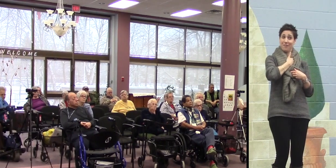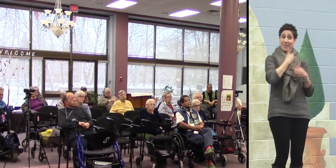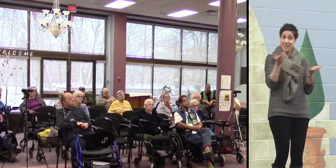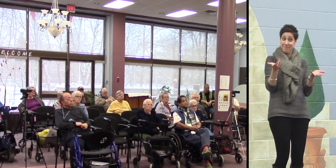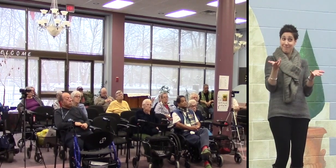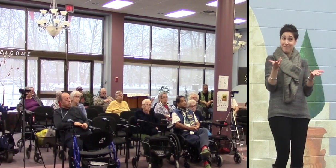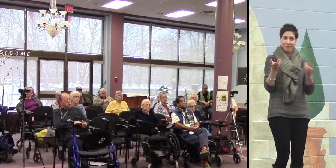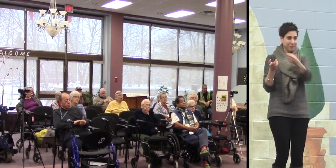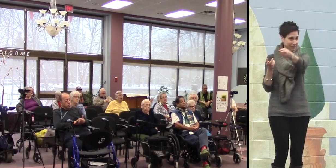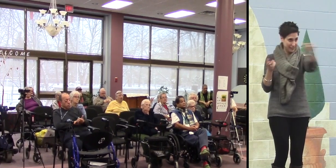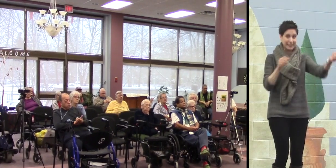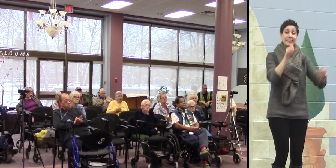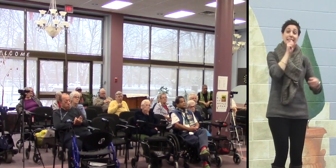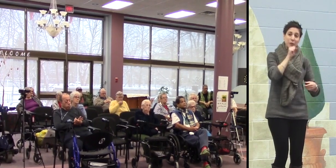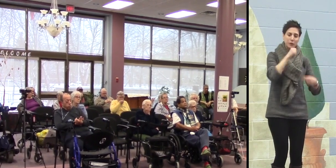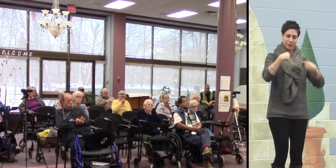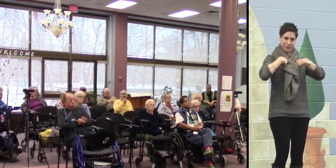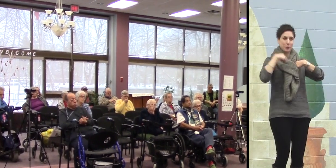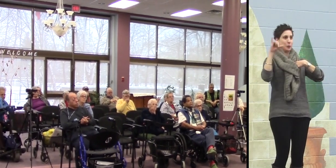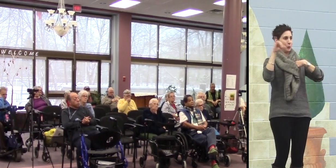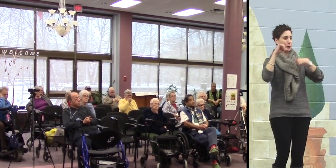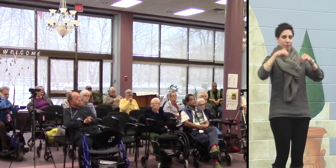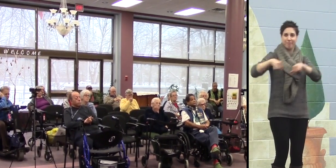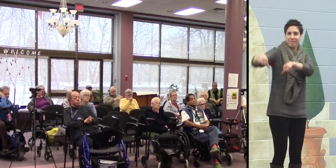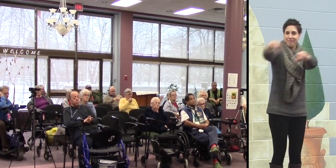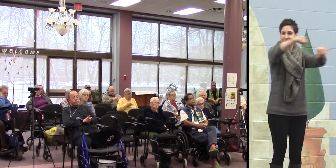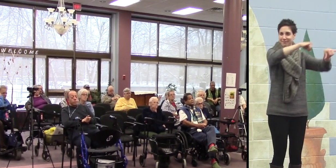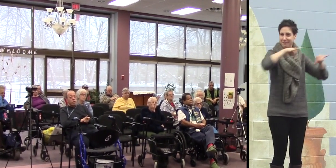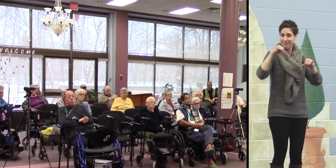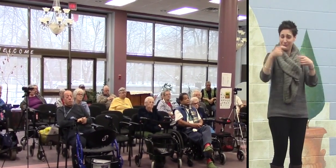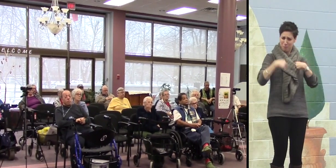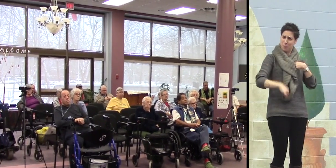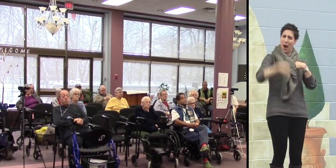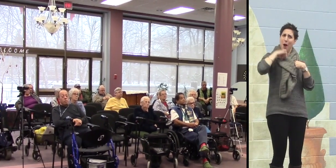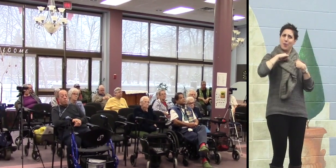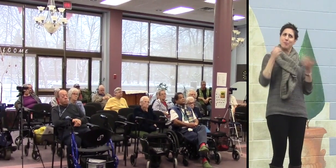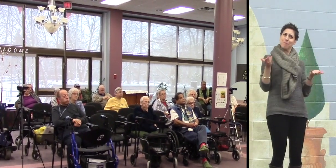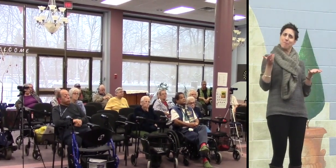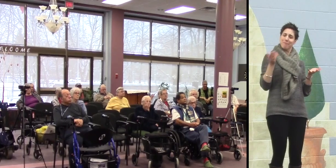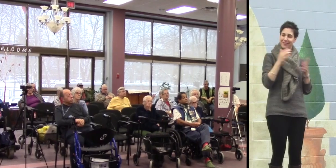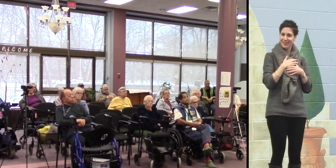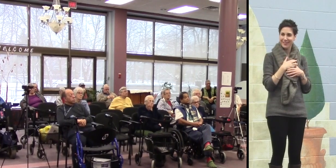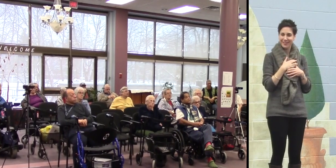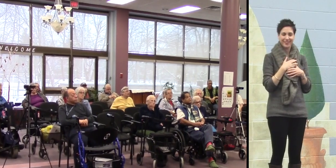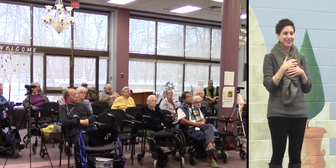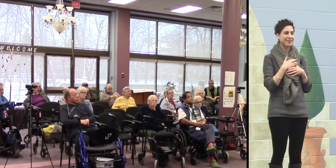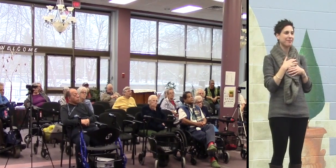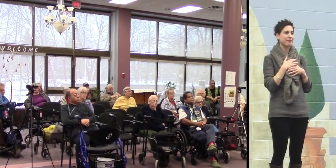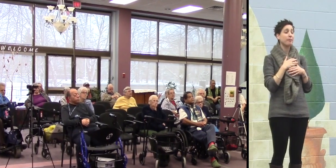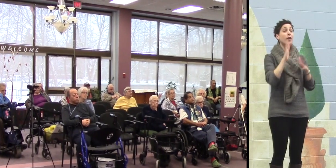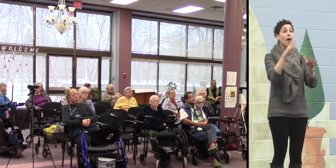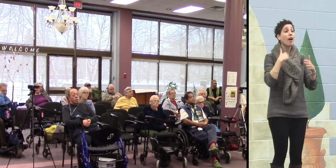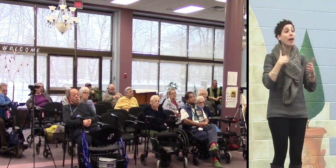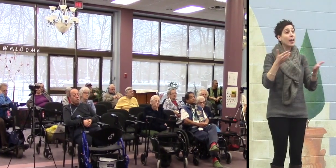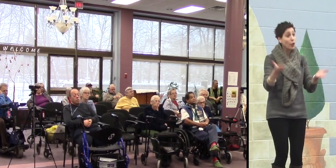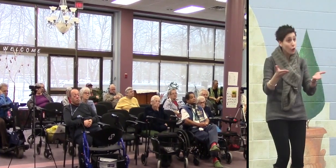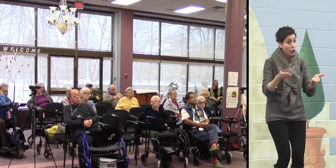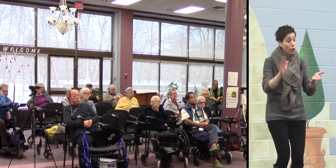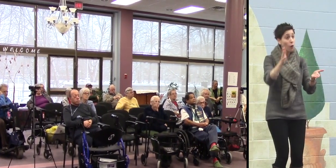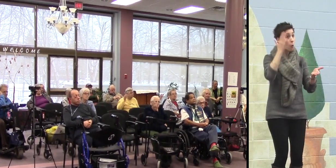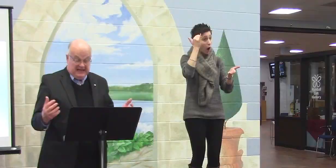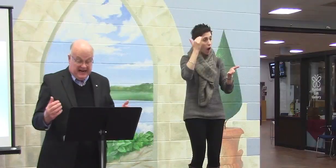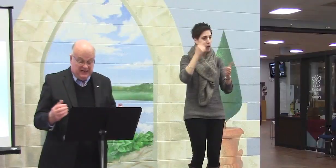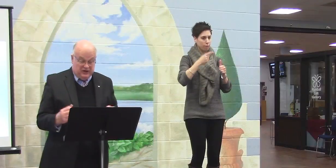So we're all, a lot of us in here are seniors. So I'm here to give the